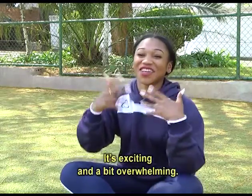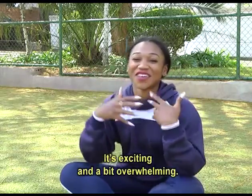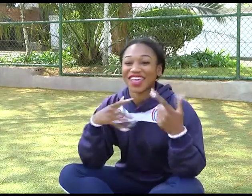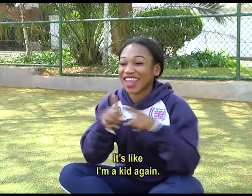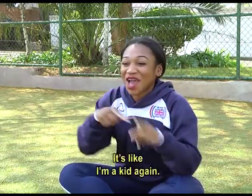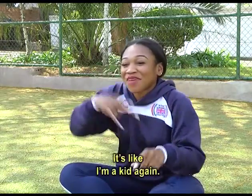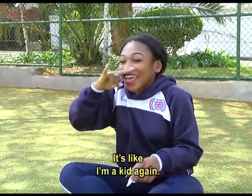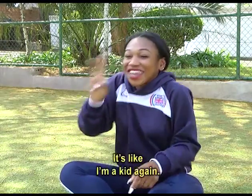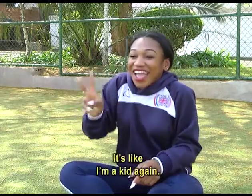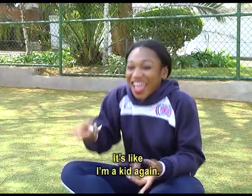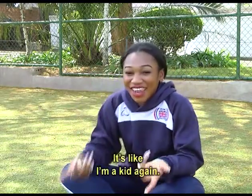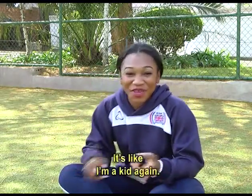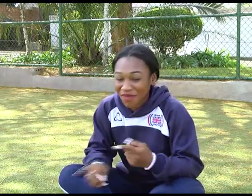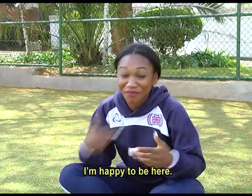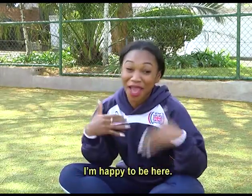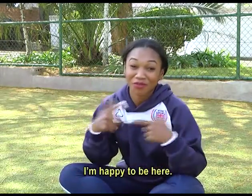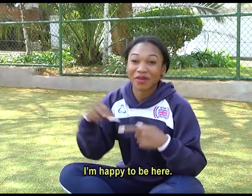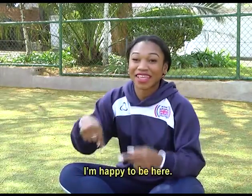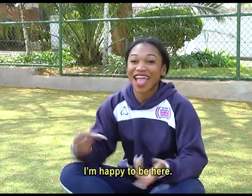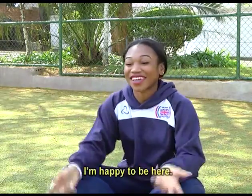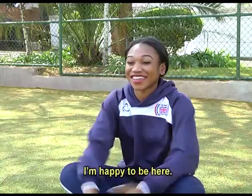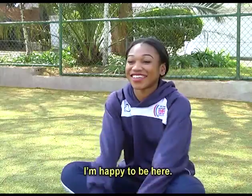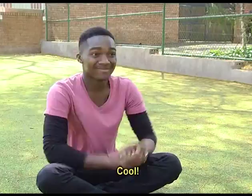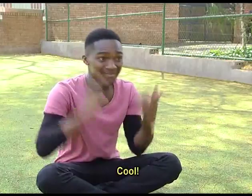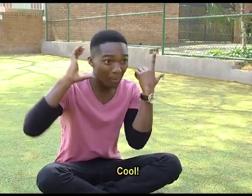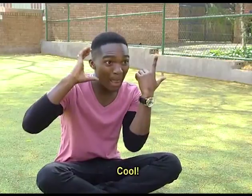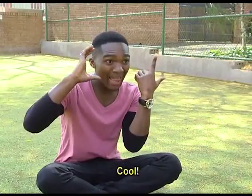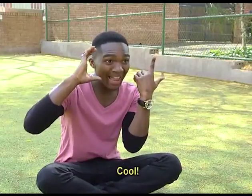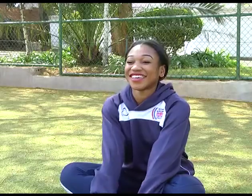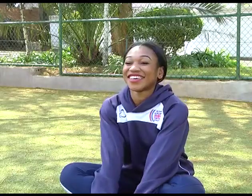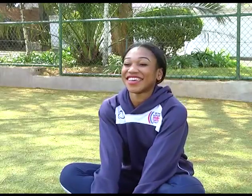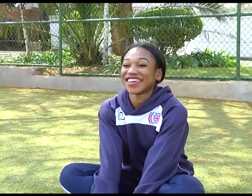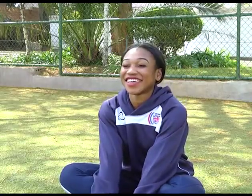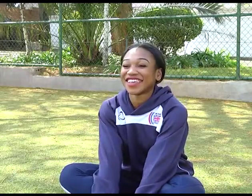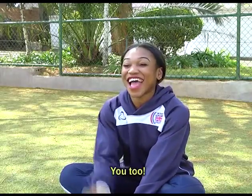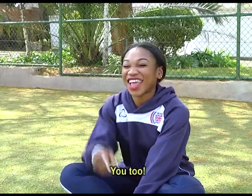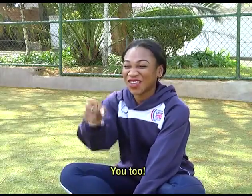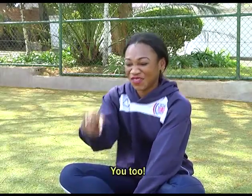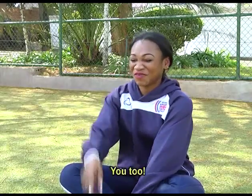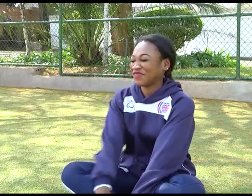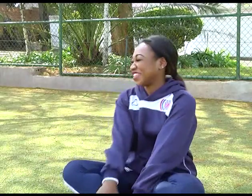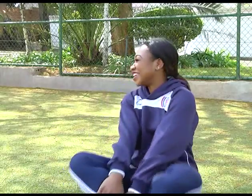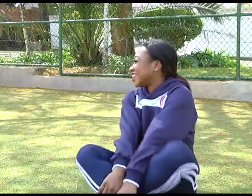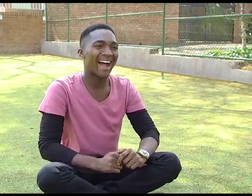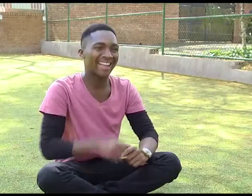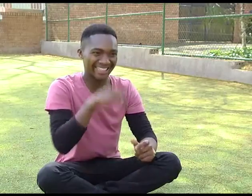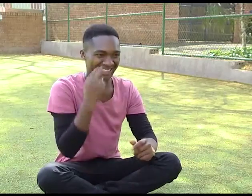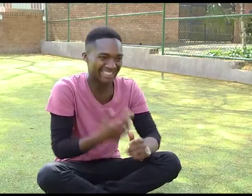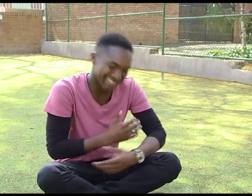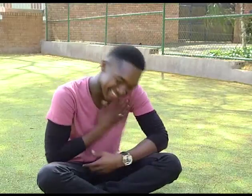It's like I'm a kid again. I'm happy to be here. Cool! You too! Thank you!